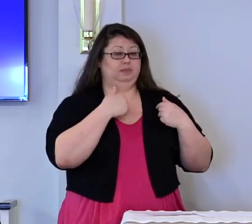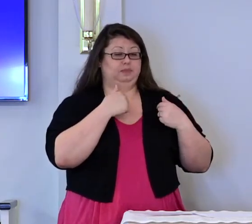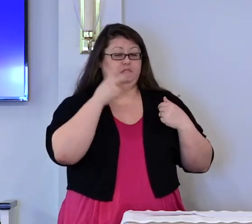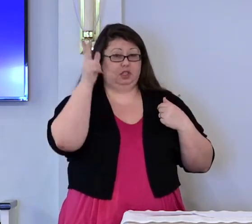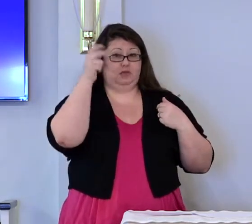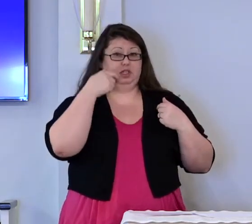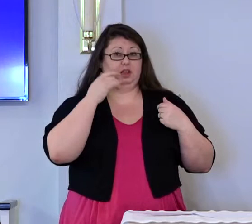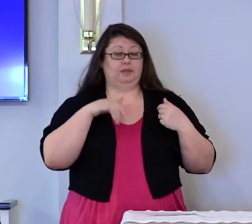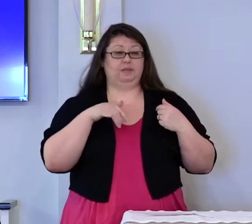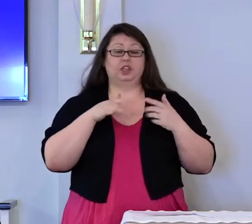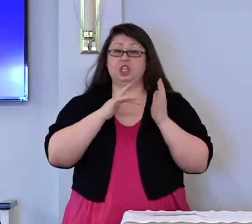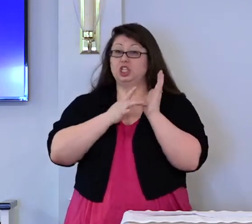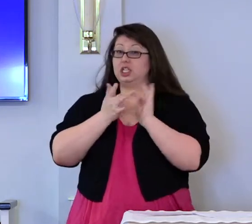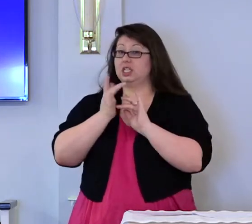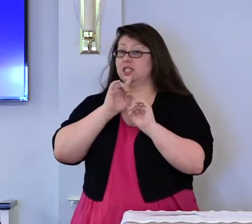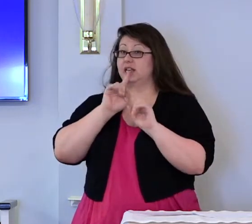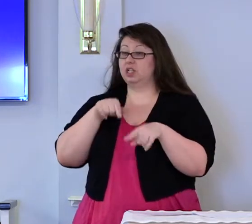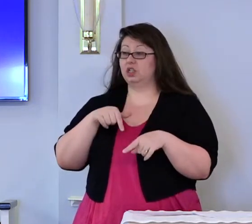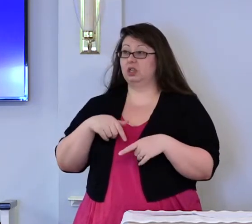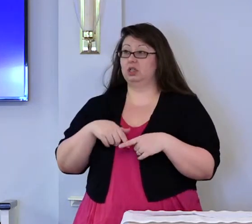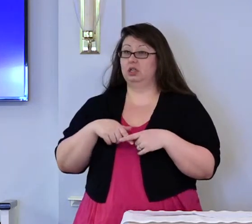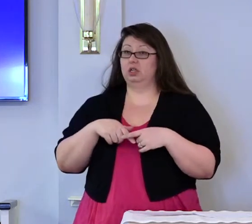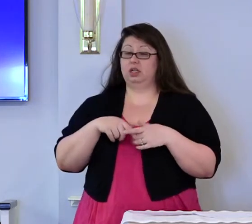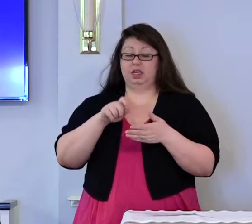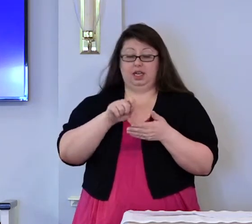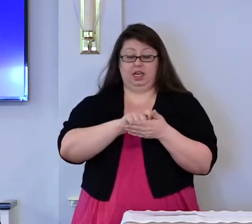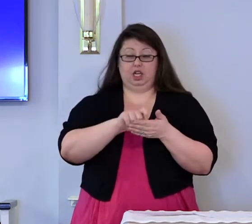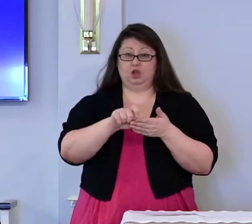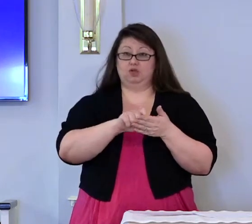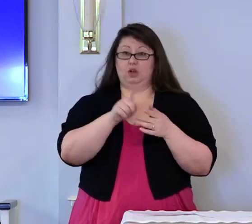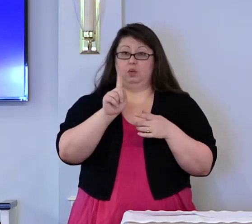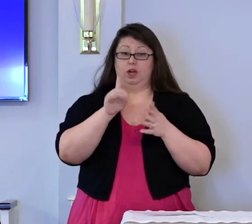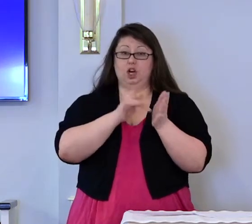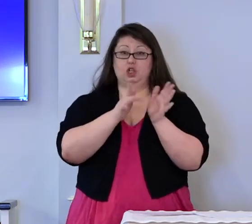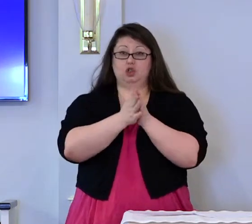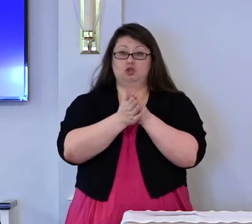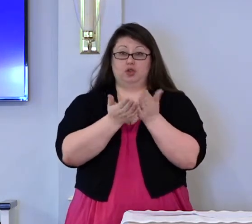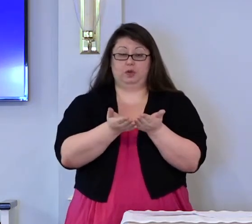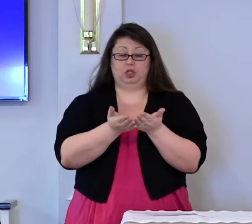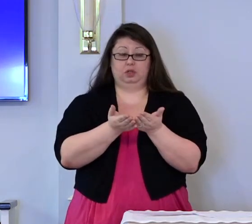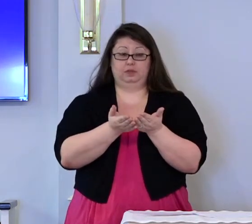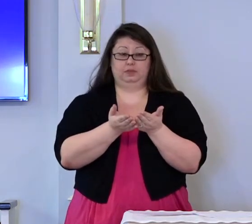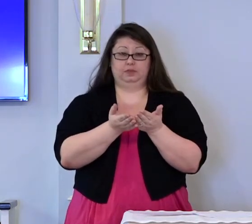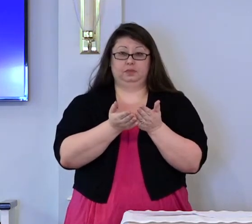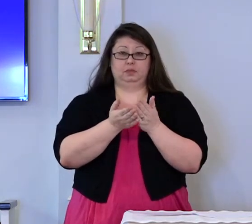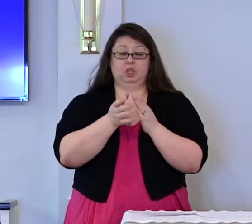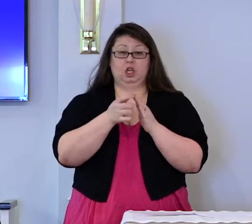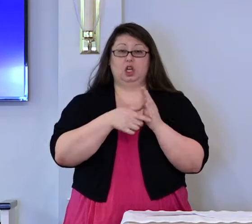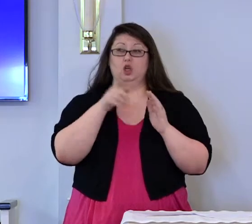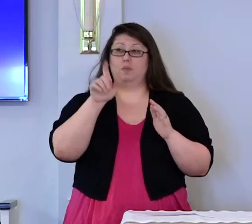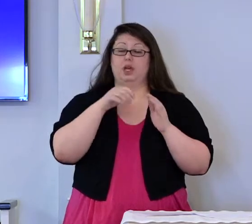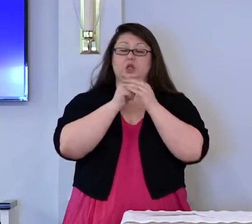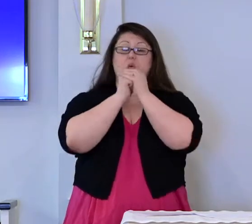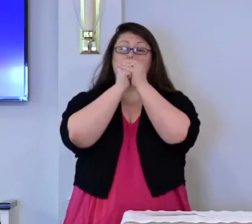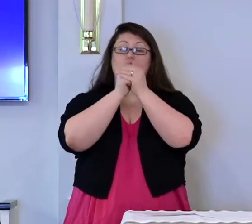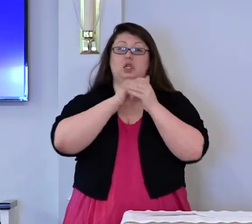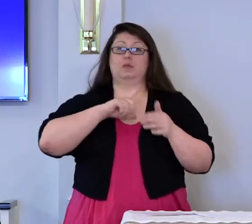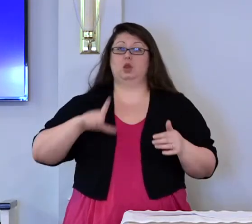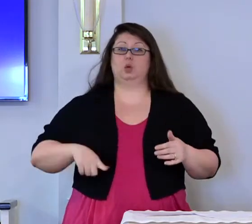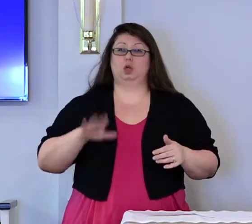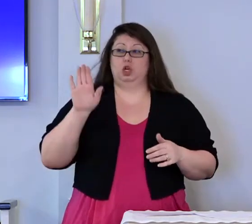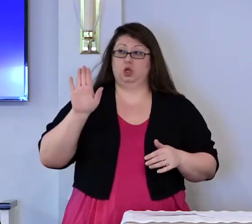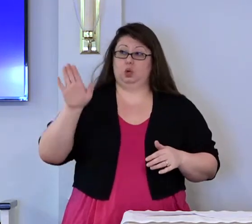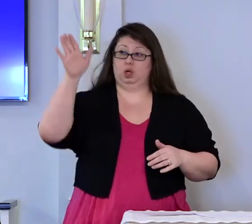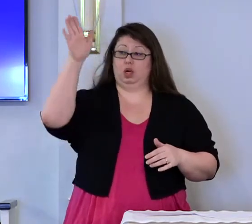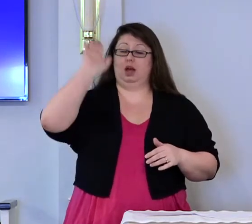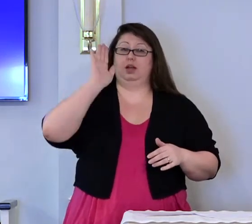Jesus answered, it is written in the Scriptures, you must worship the Lord your God.